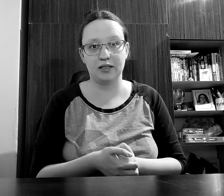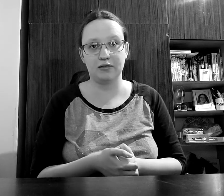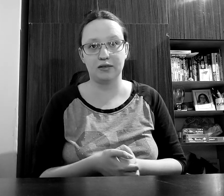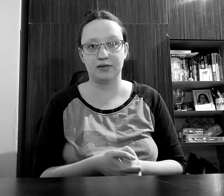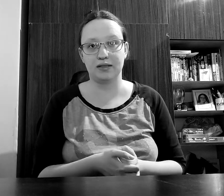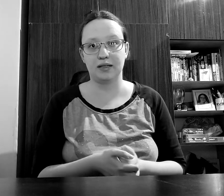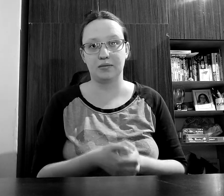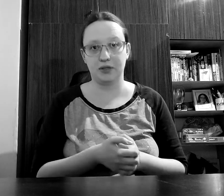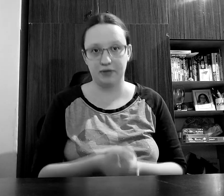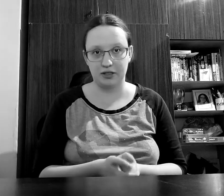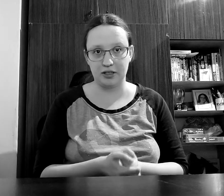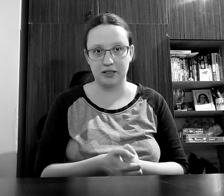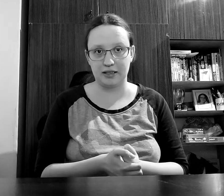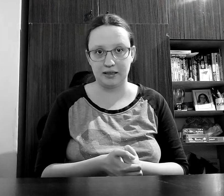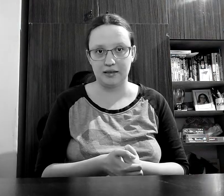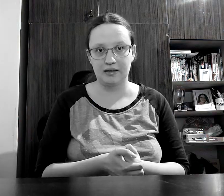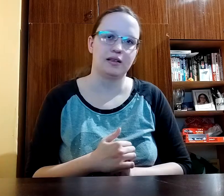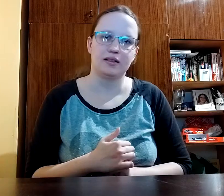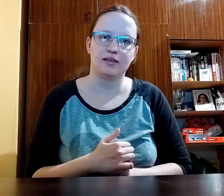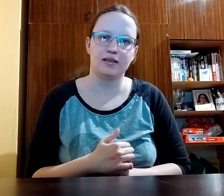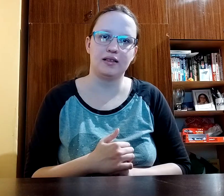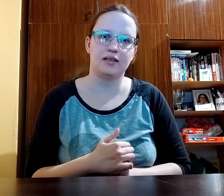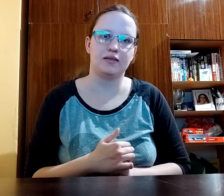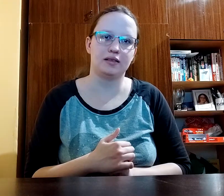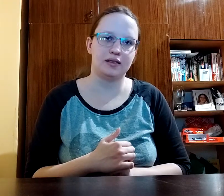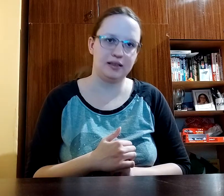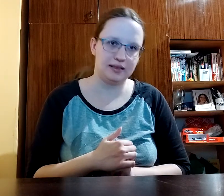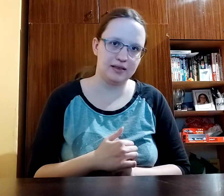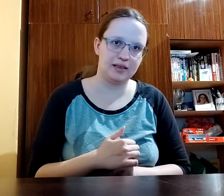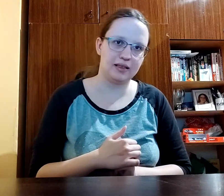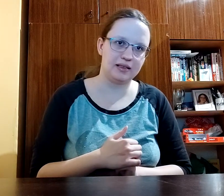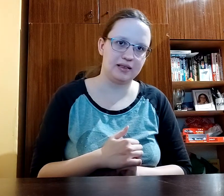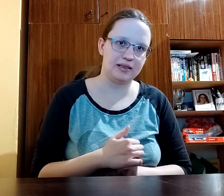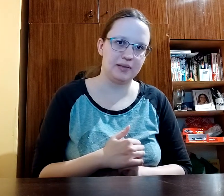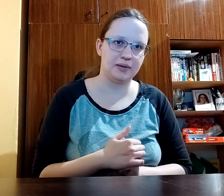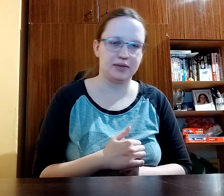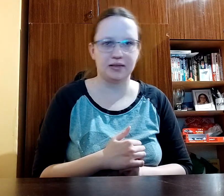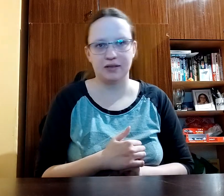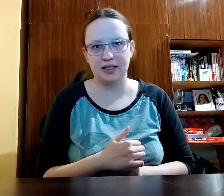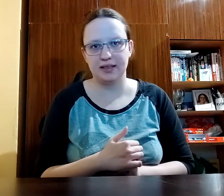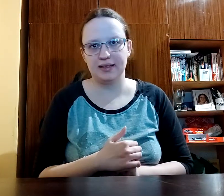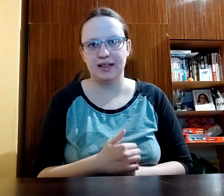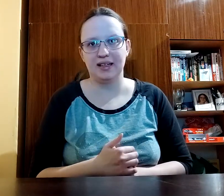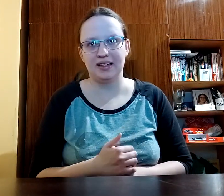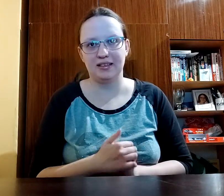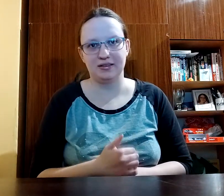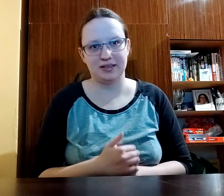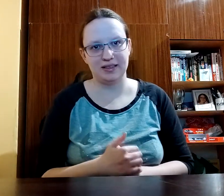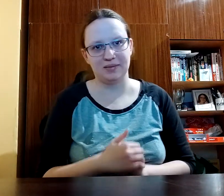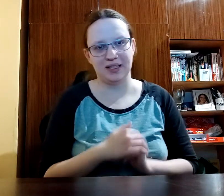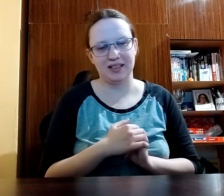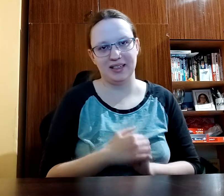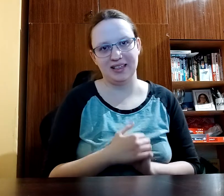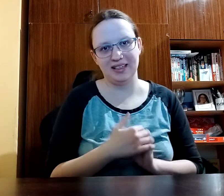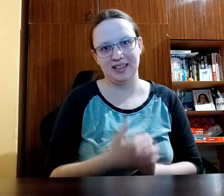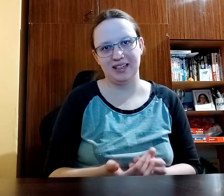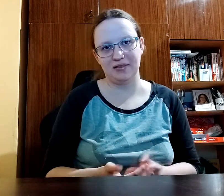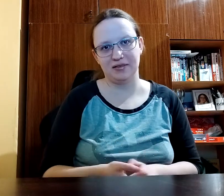with some professionals so these are some of the ways i use in my daily life to